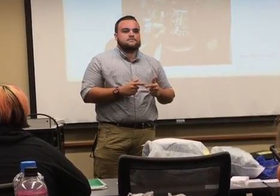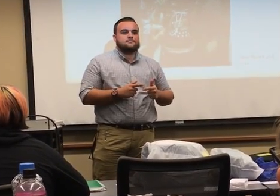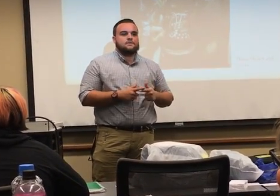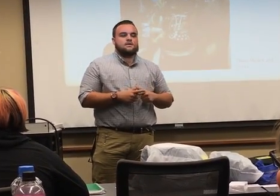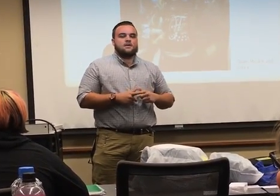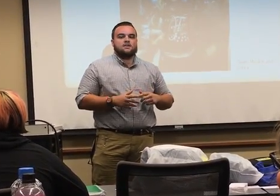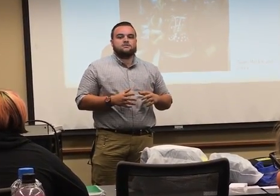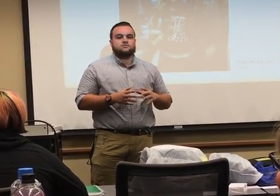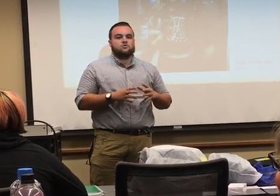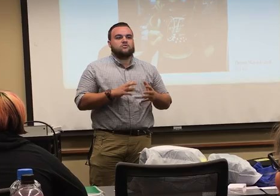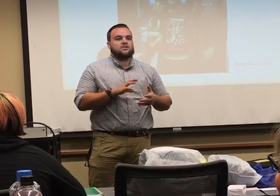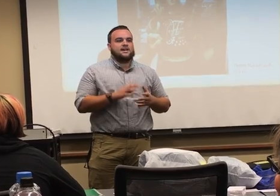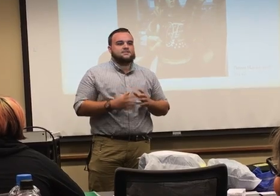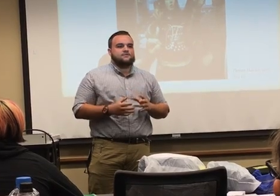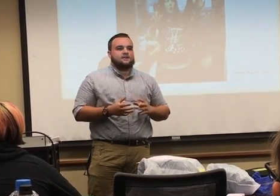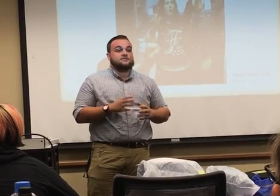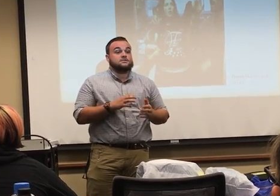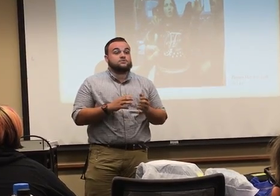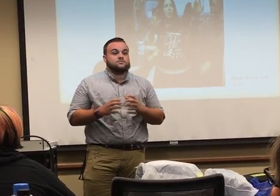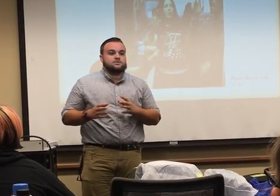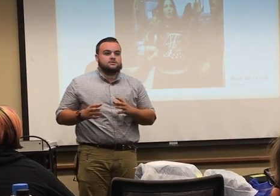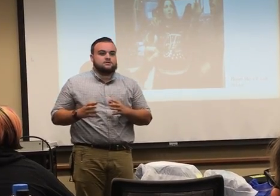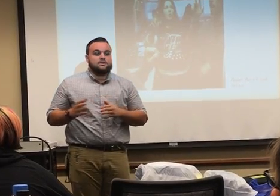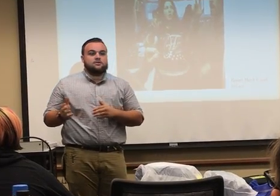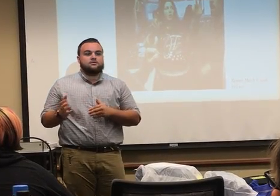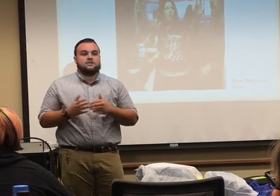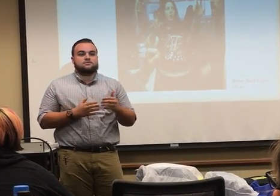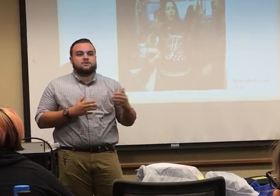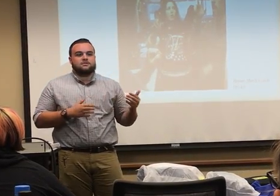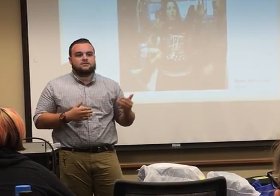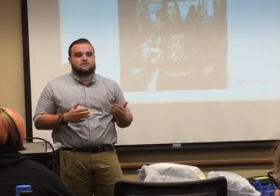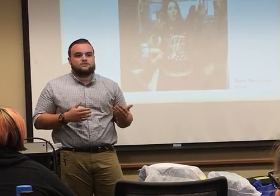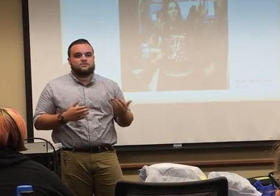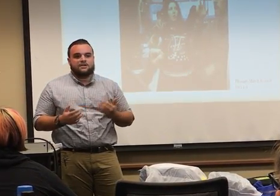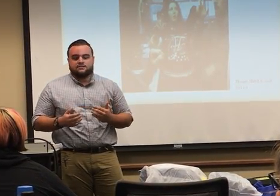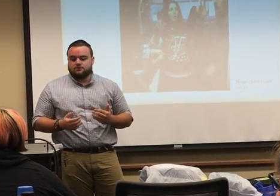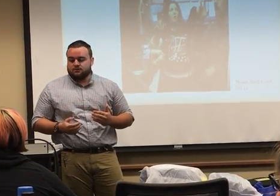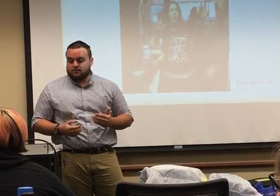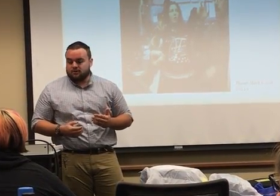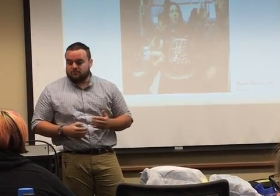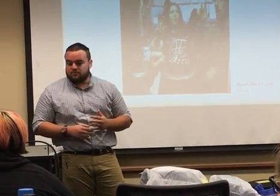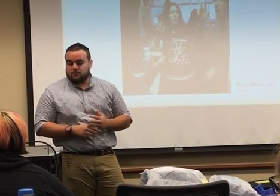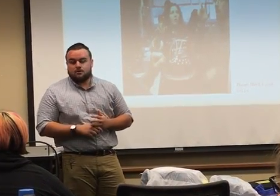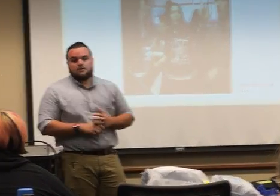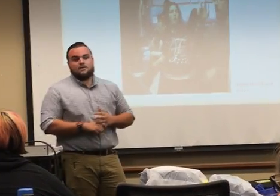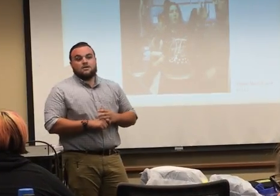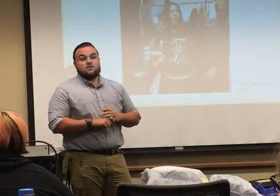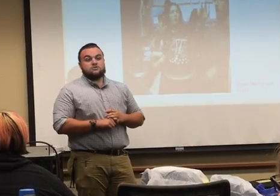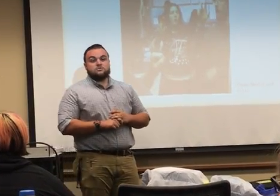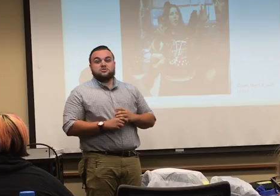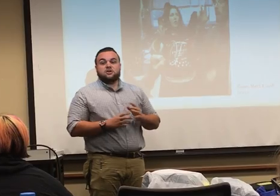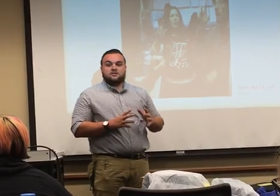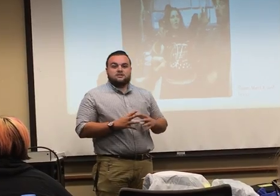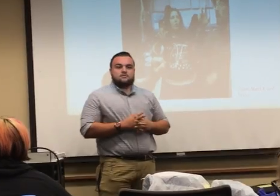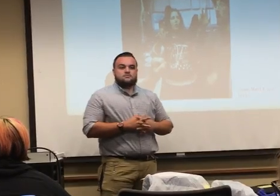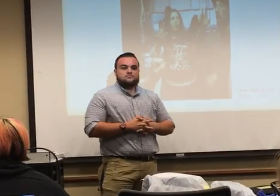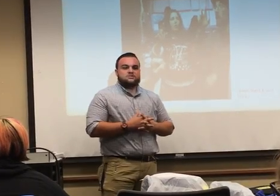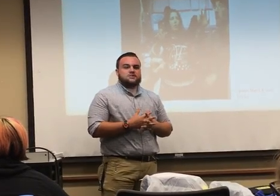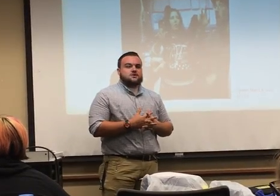and using more of classifiers and descriptions to tell you and explain things to you and ask you for your help. Also, when you're talking to them, just like